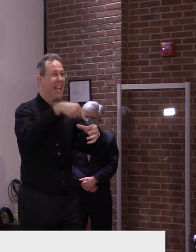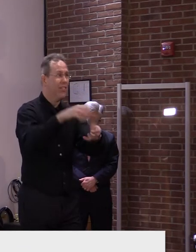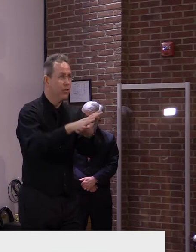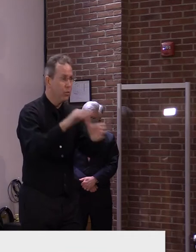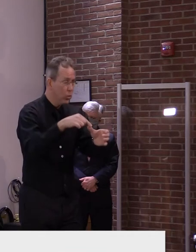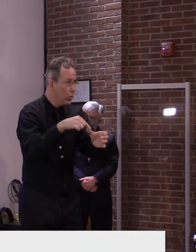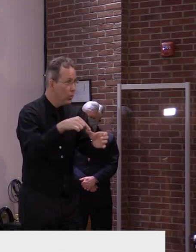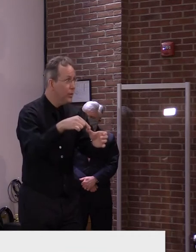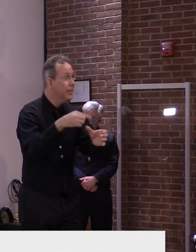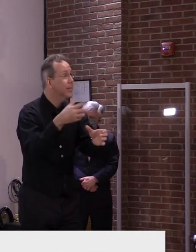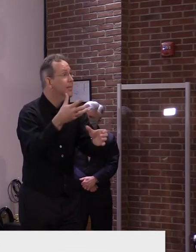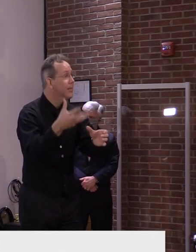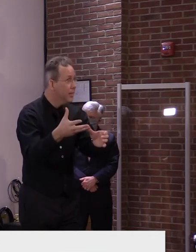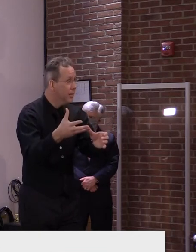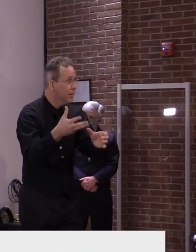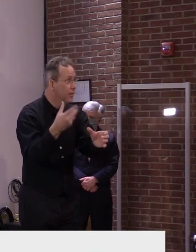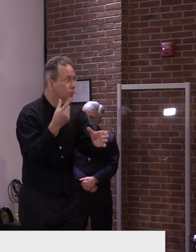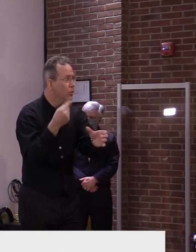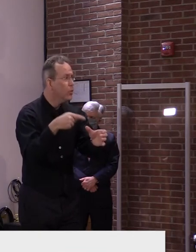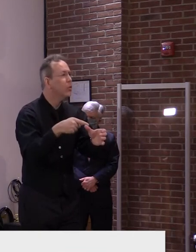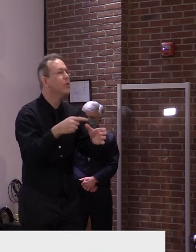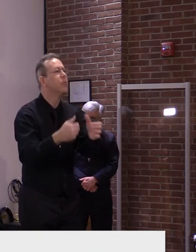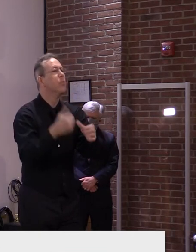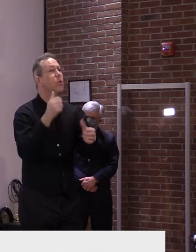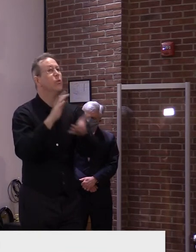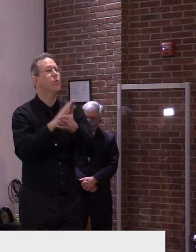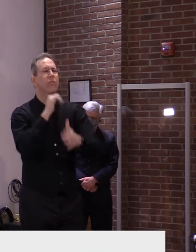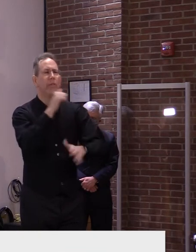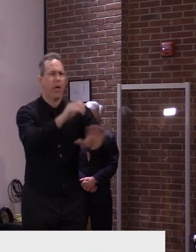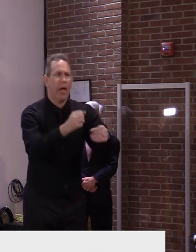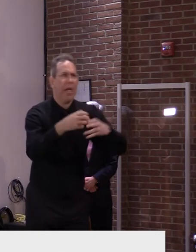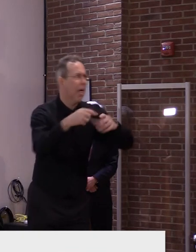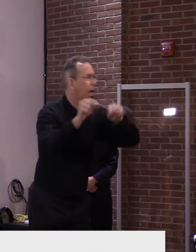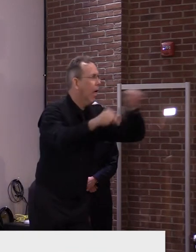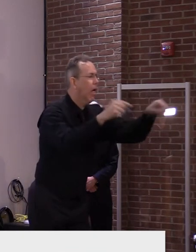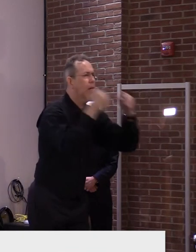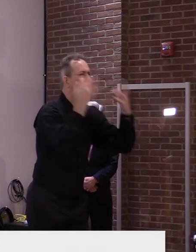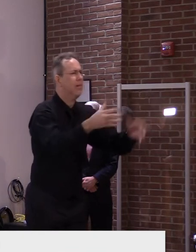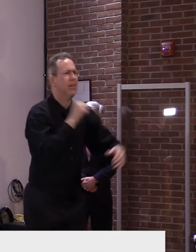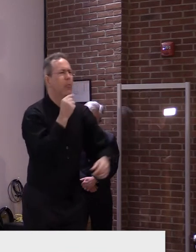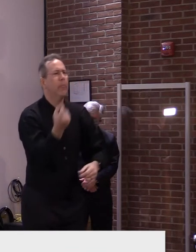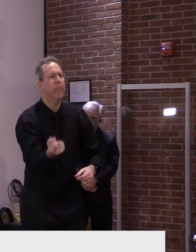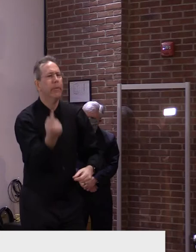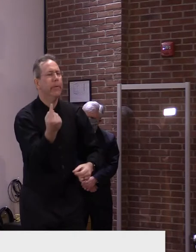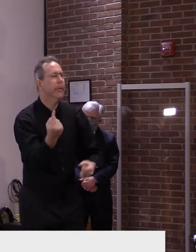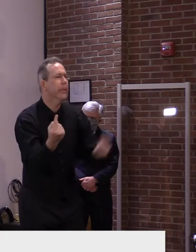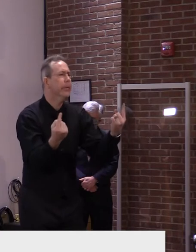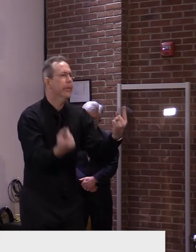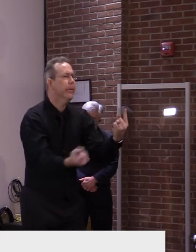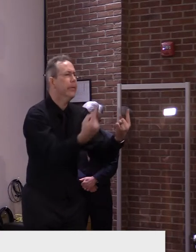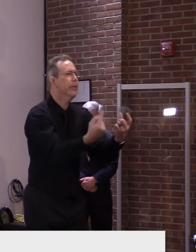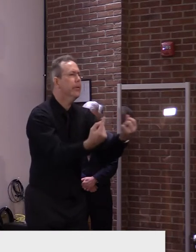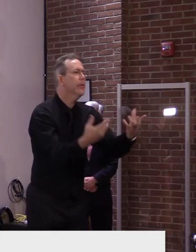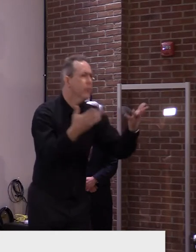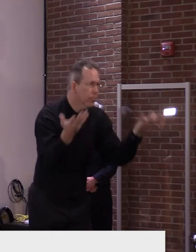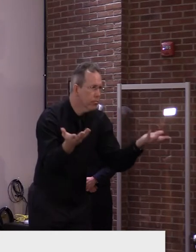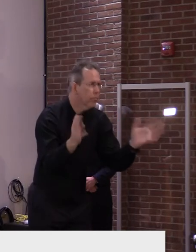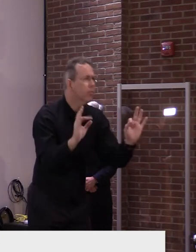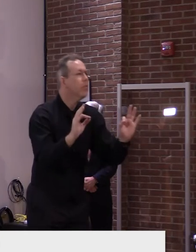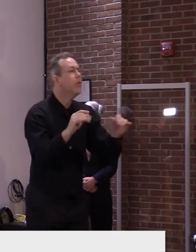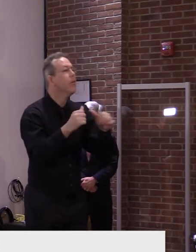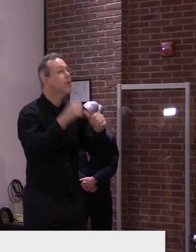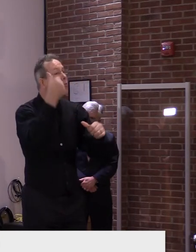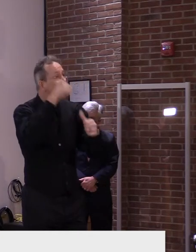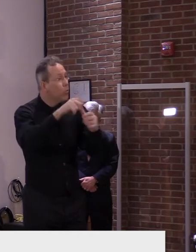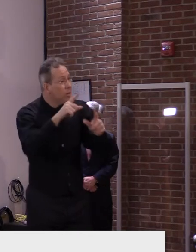situations, but not necessarily outbreaks. But, um, when the cases are identified, we do, um, you know, sort of go, the epi team